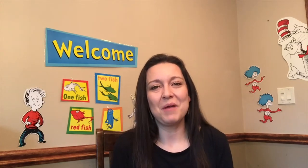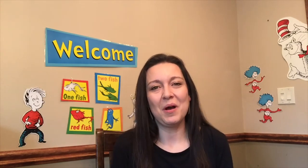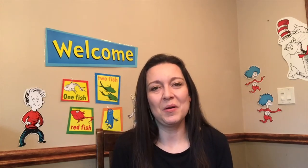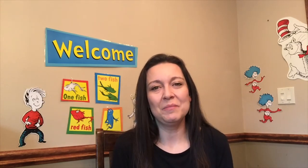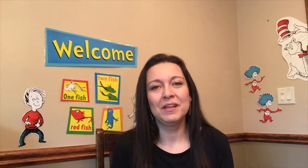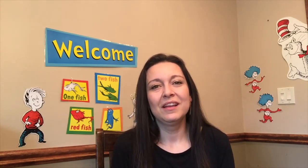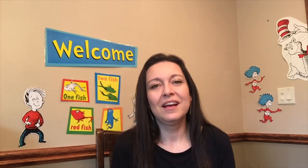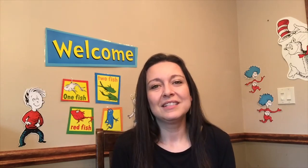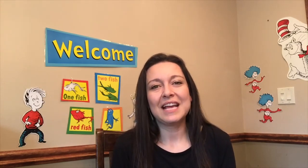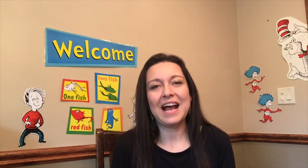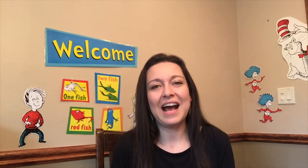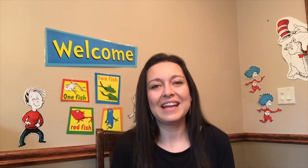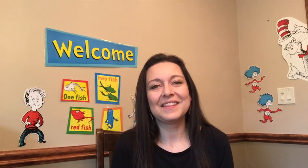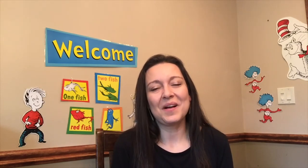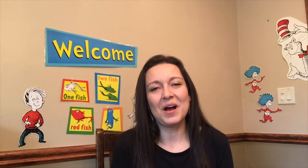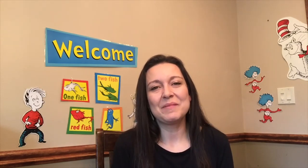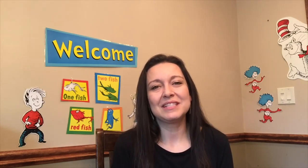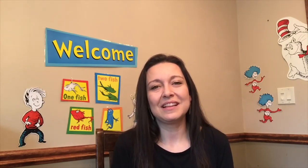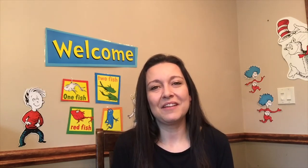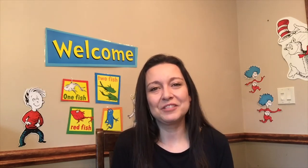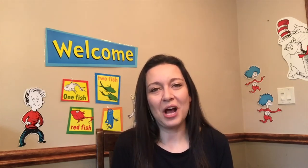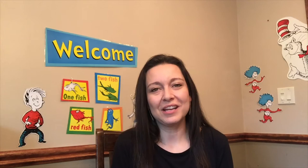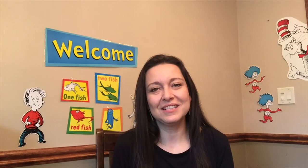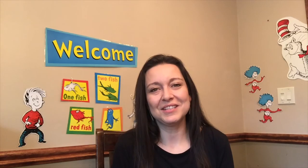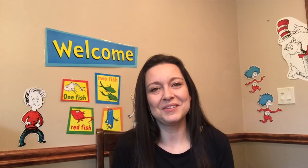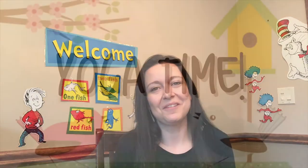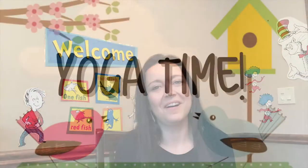home say hi in the comments I love talking to you all